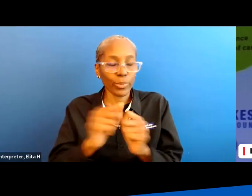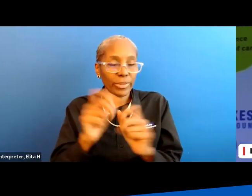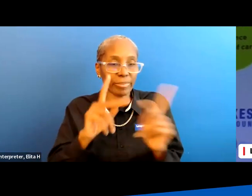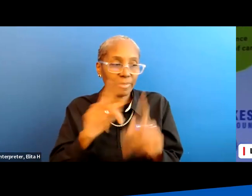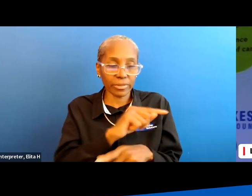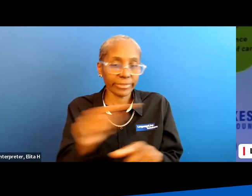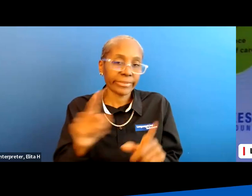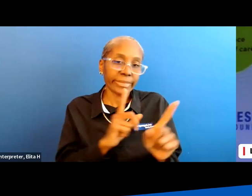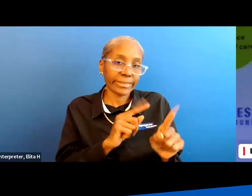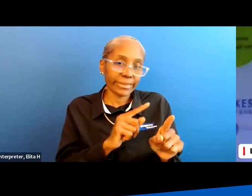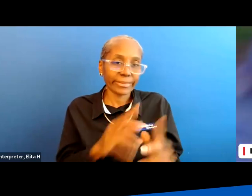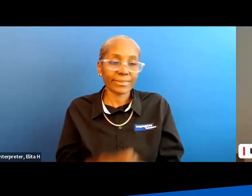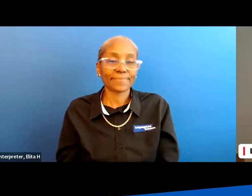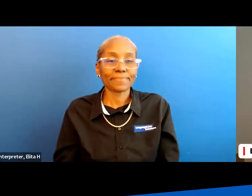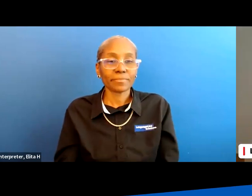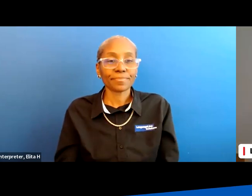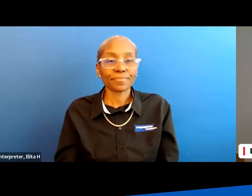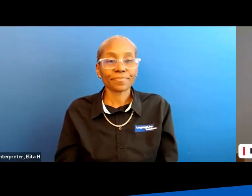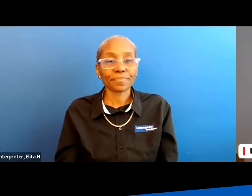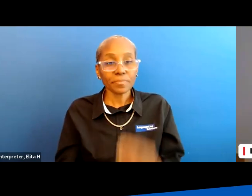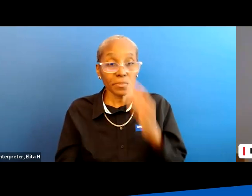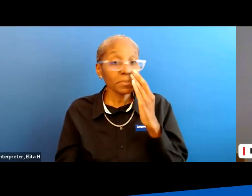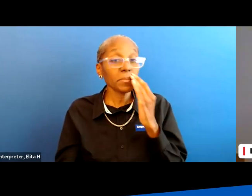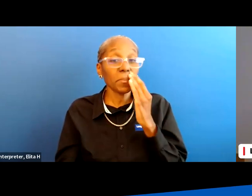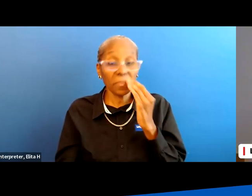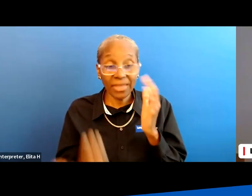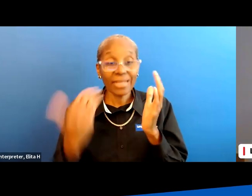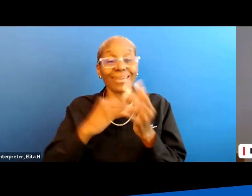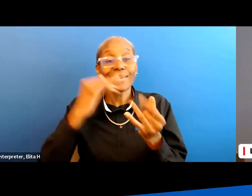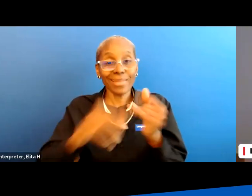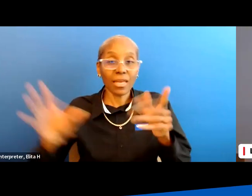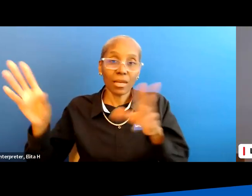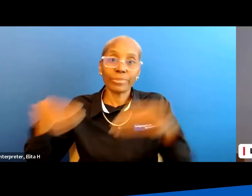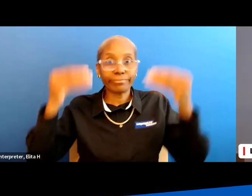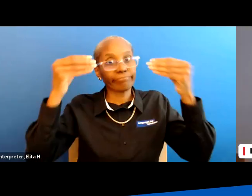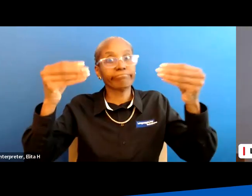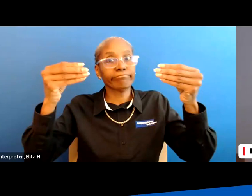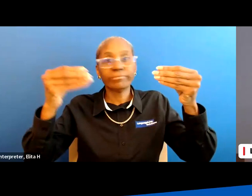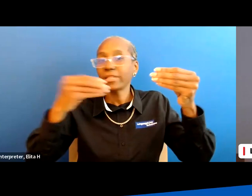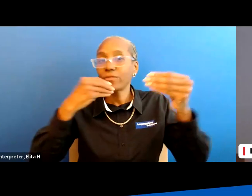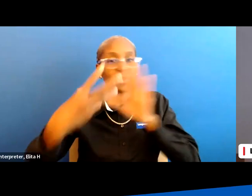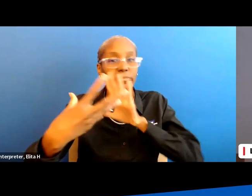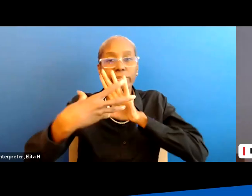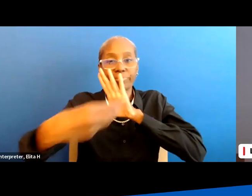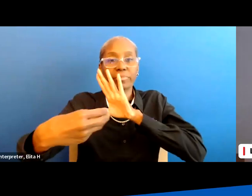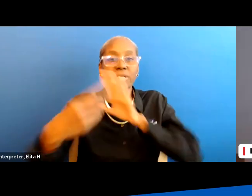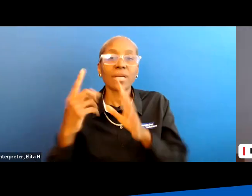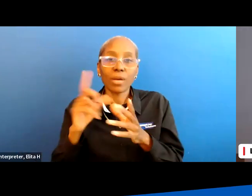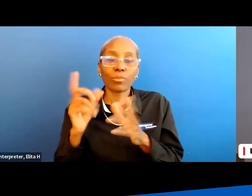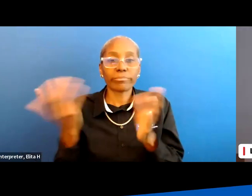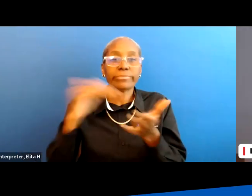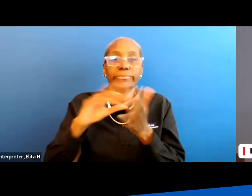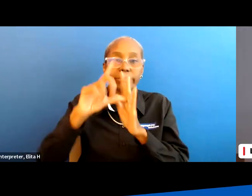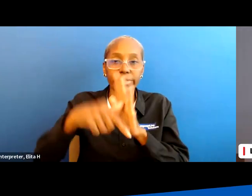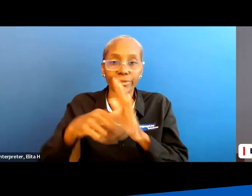attendance okay now hold that up at the end again so if you didn't get it it's going to come again um